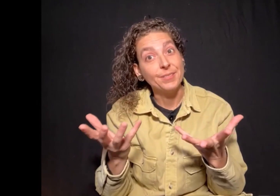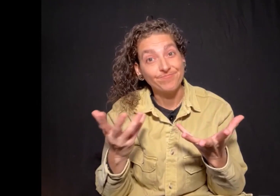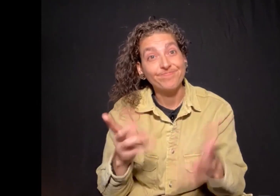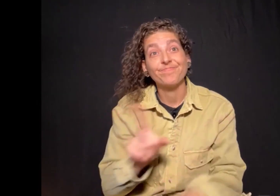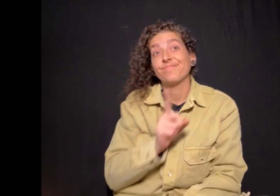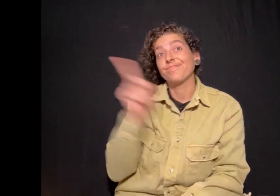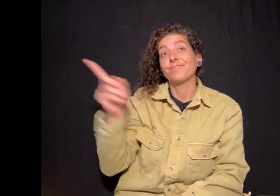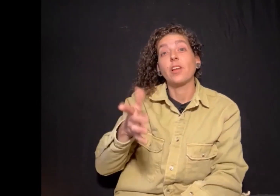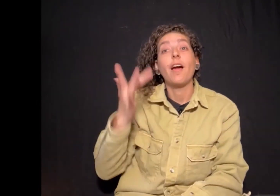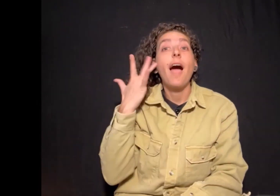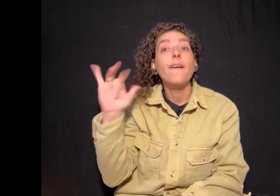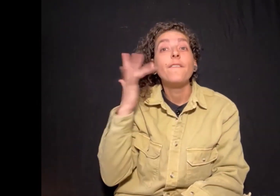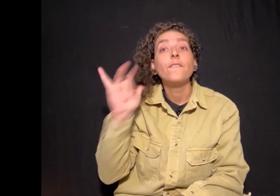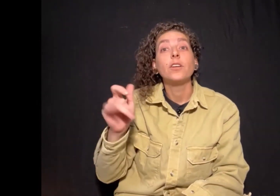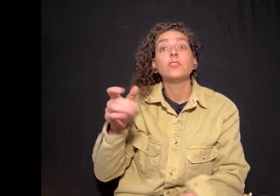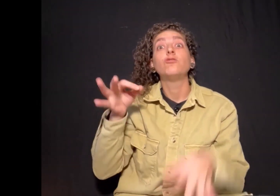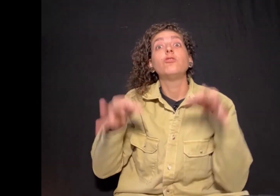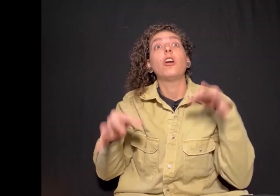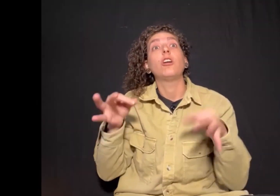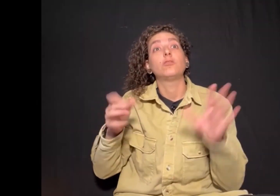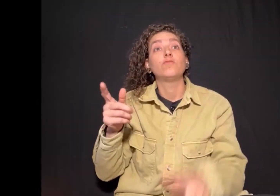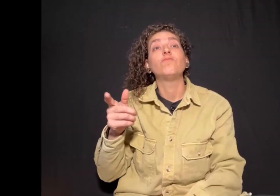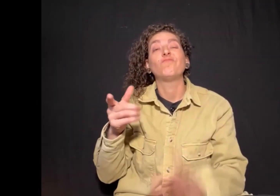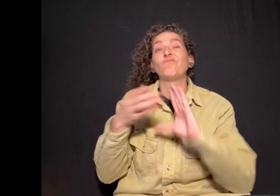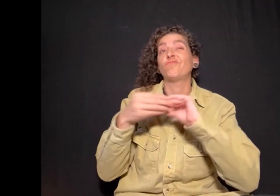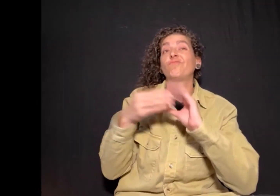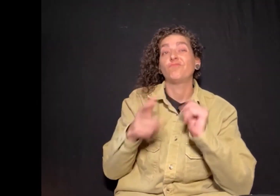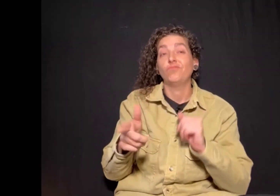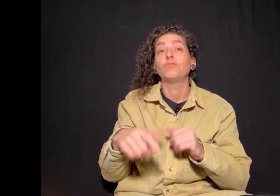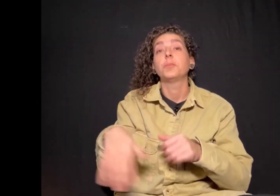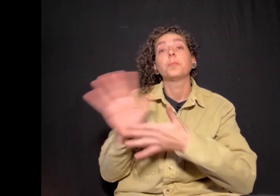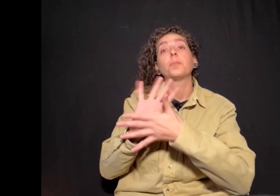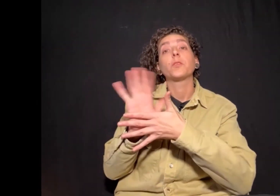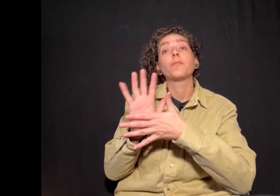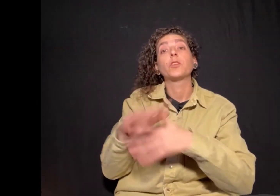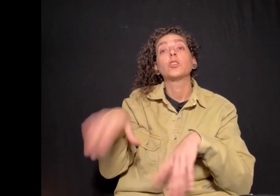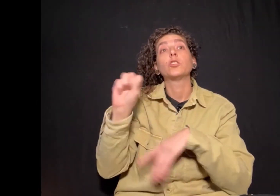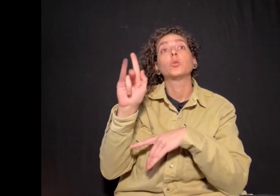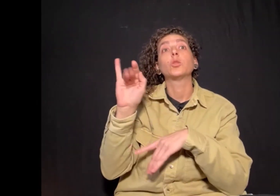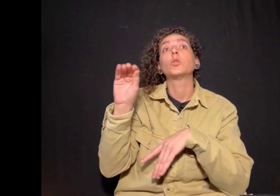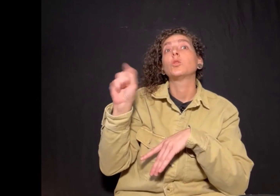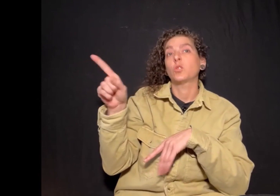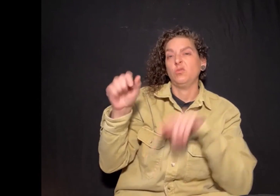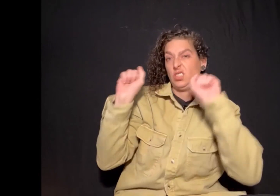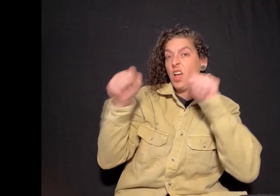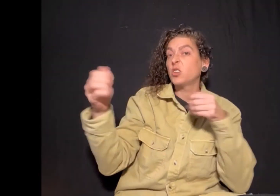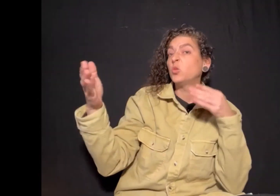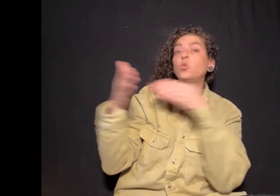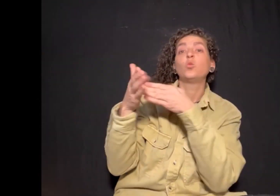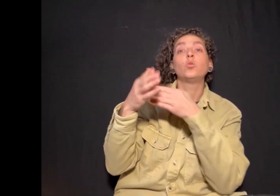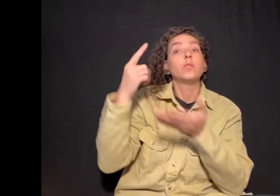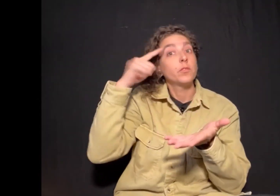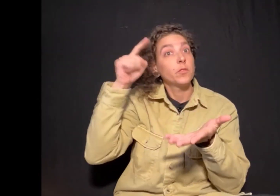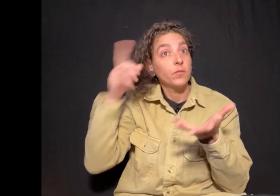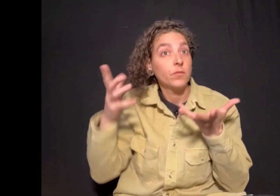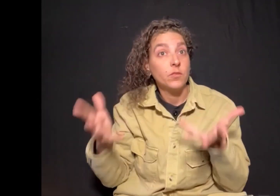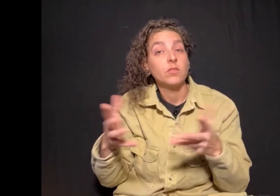Well, a California judge says movie studios can be sued for misleading movie